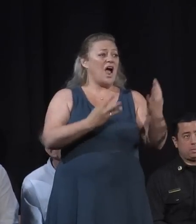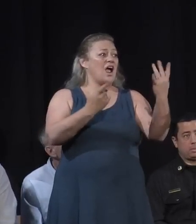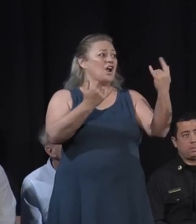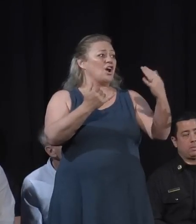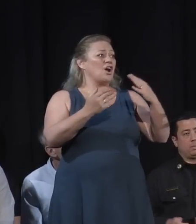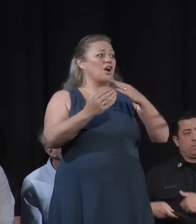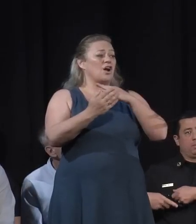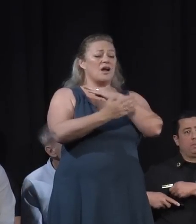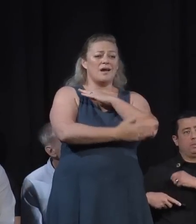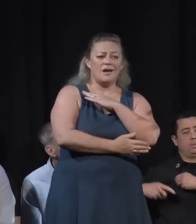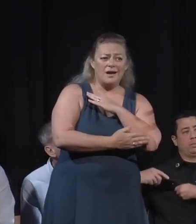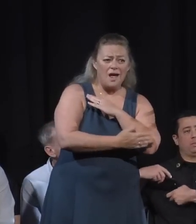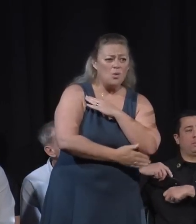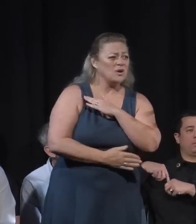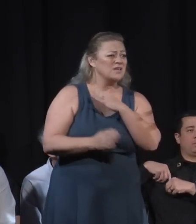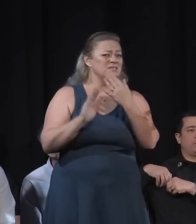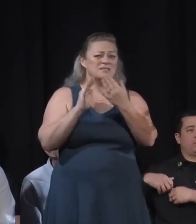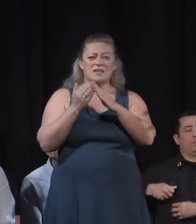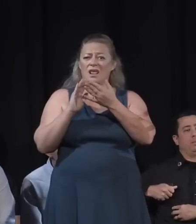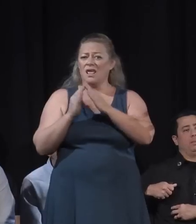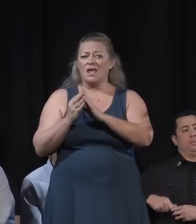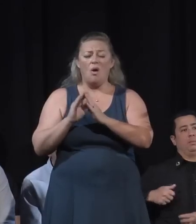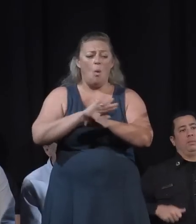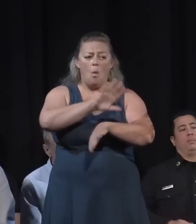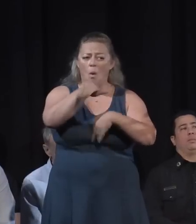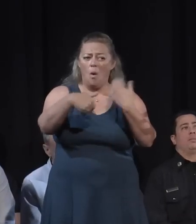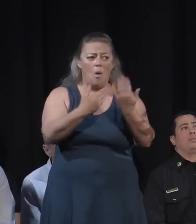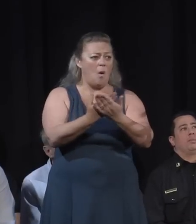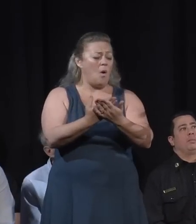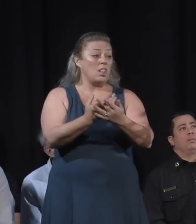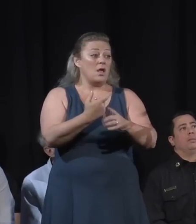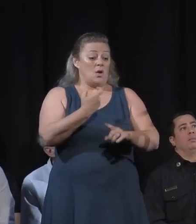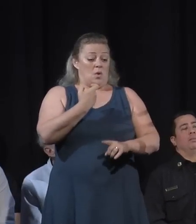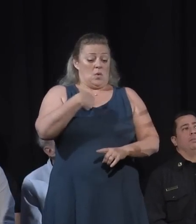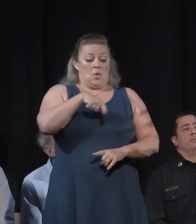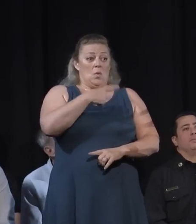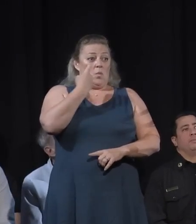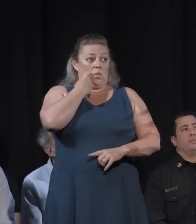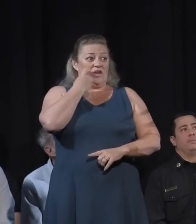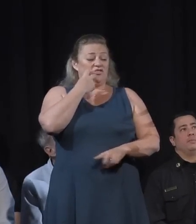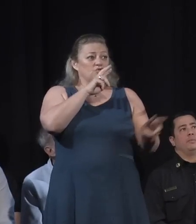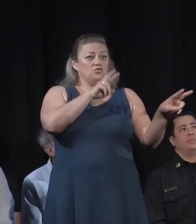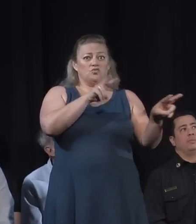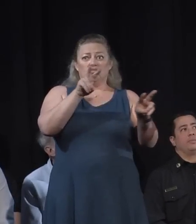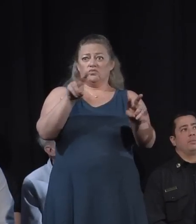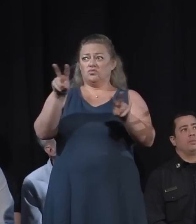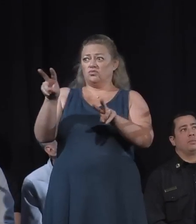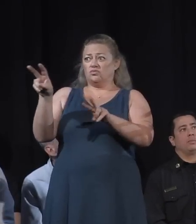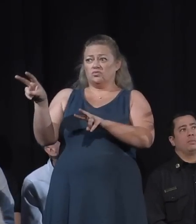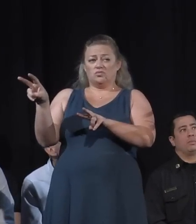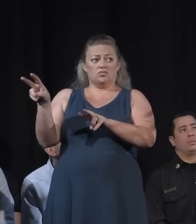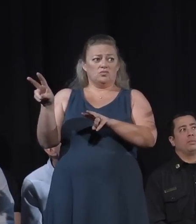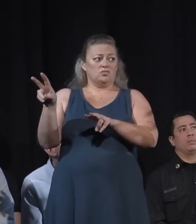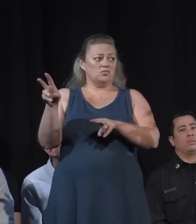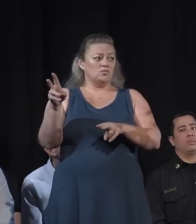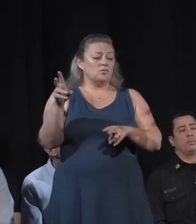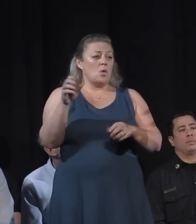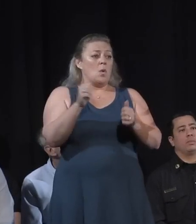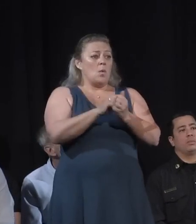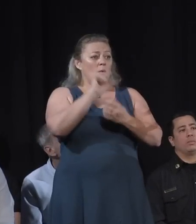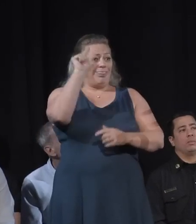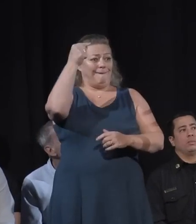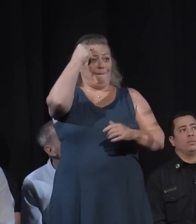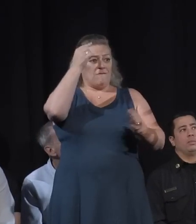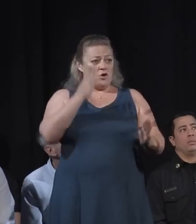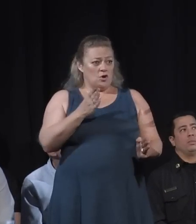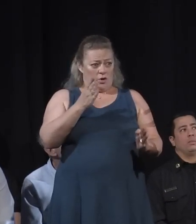county, city folks. And we just came from touring the area with the governor, or the governor's here. We just came from an event with